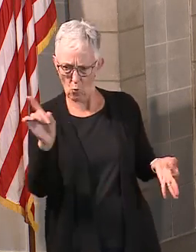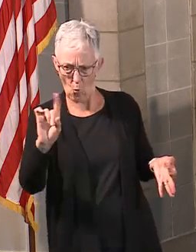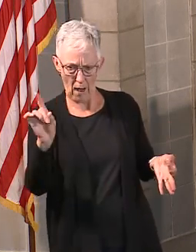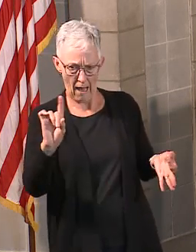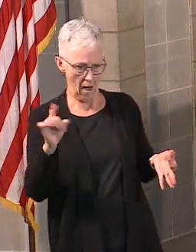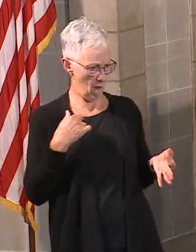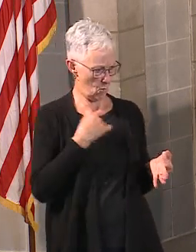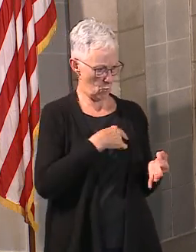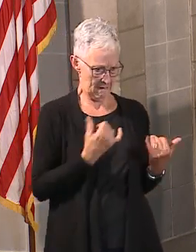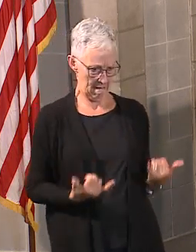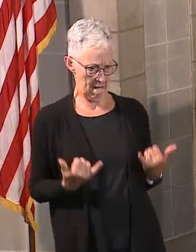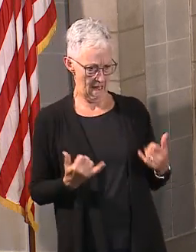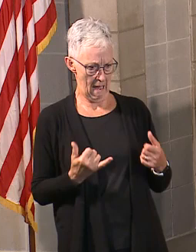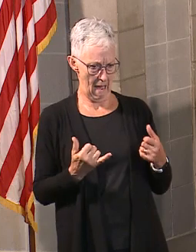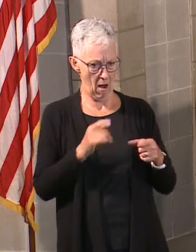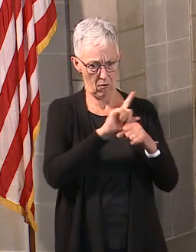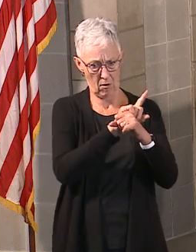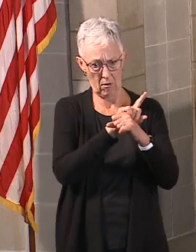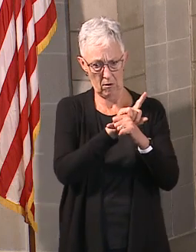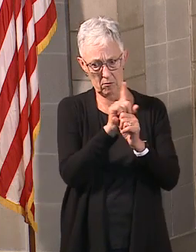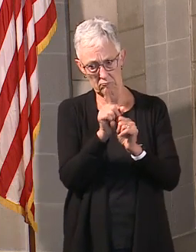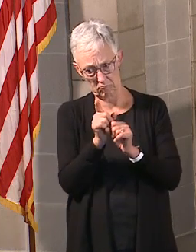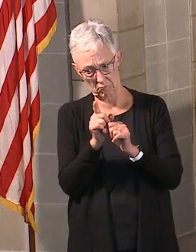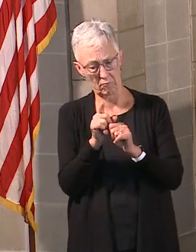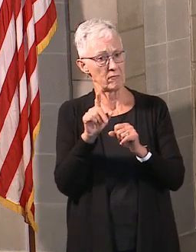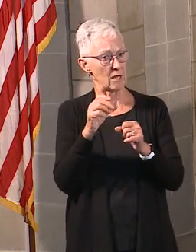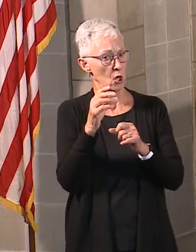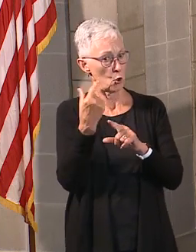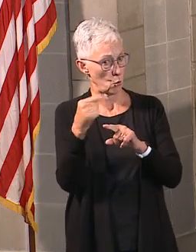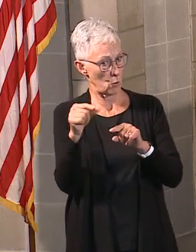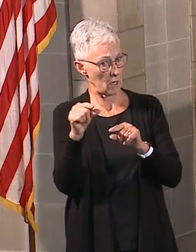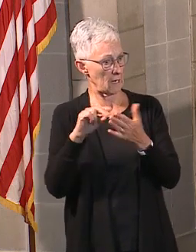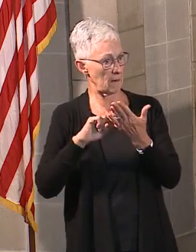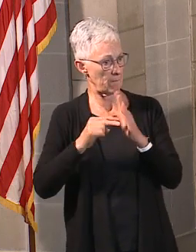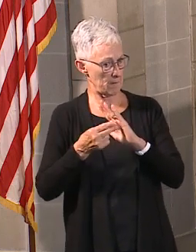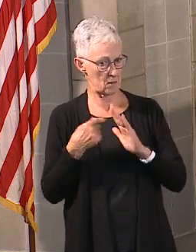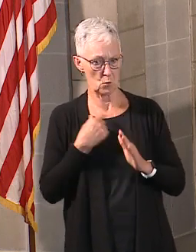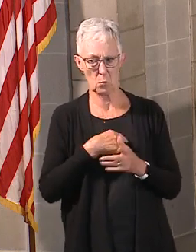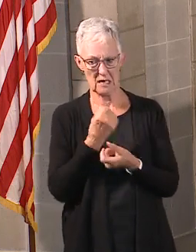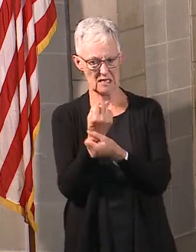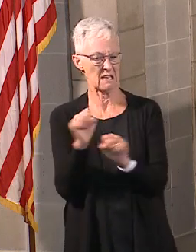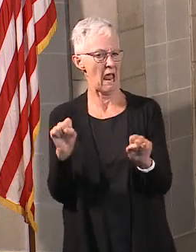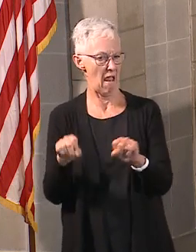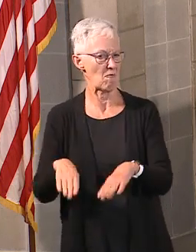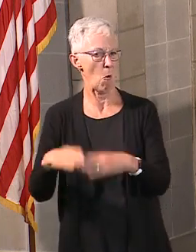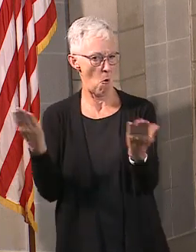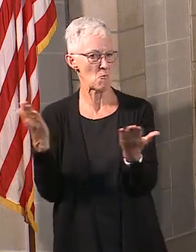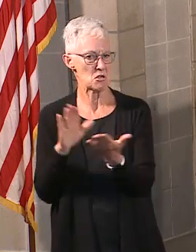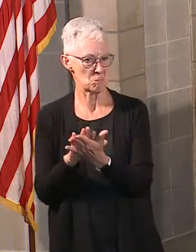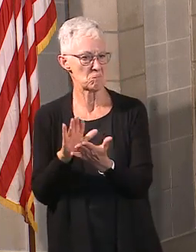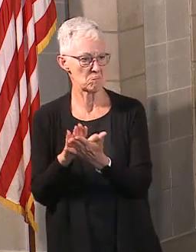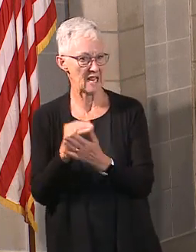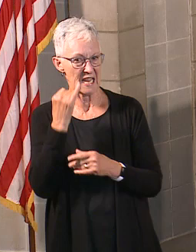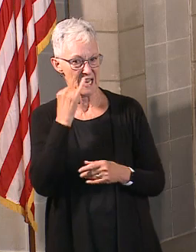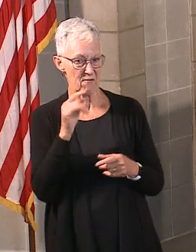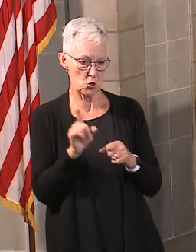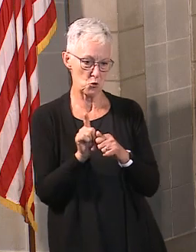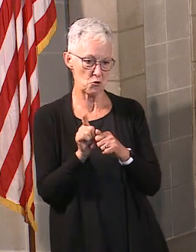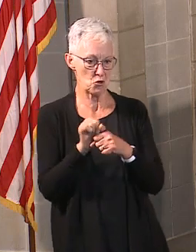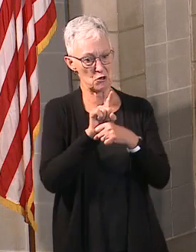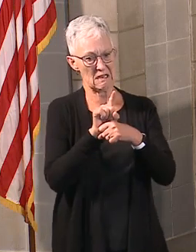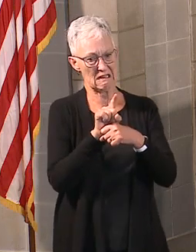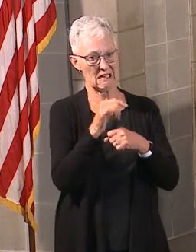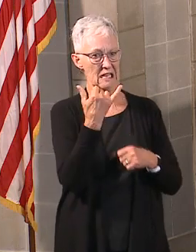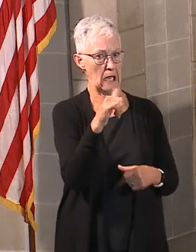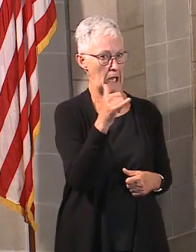largely you're in a good position to be able to run schools in a full capacity perspective. We believe if you're essentially in the yellow, you're able to